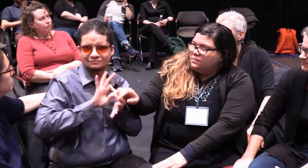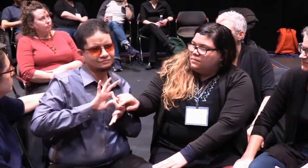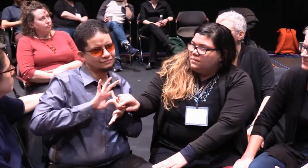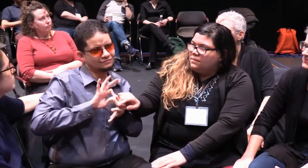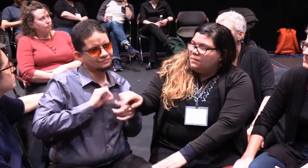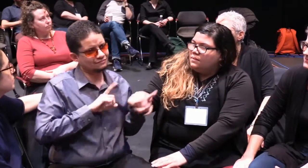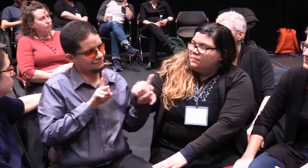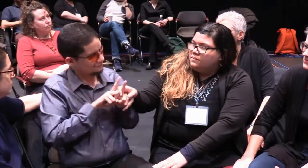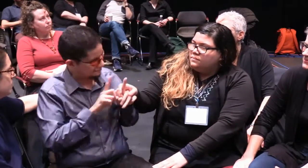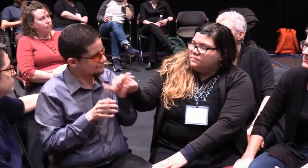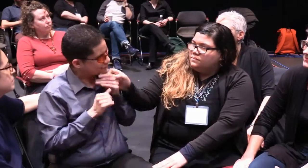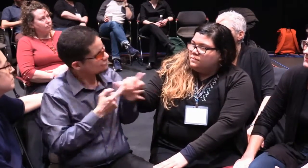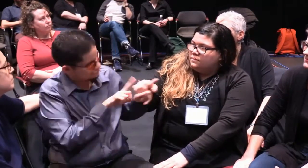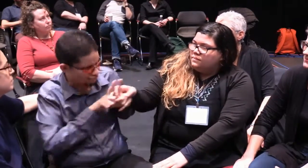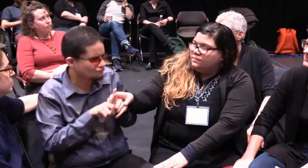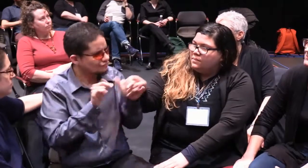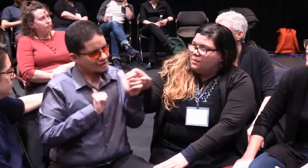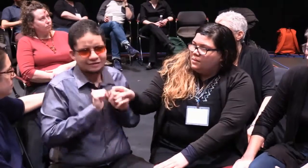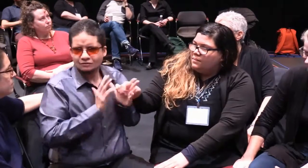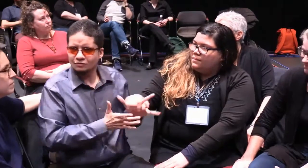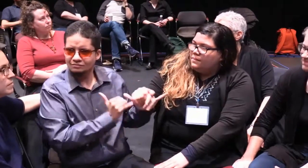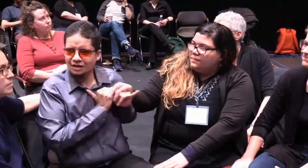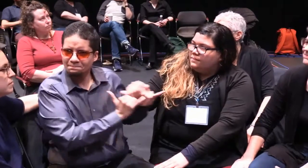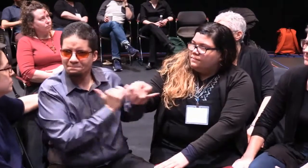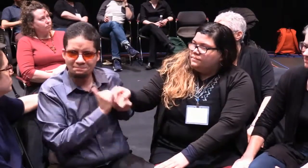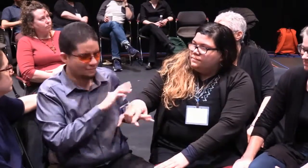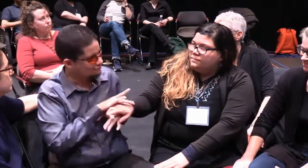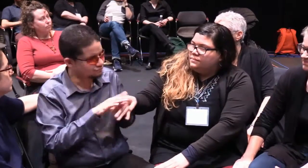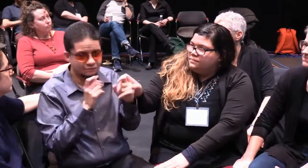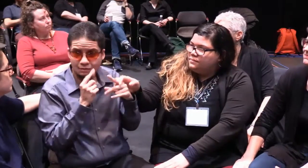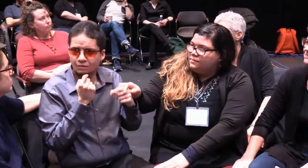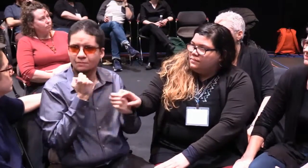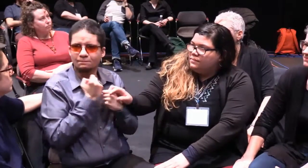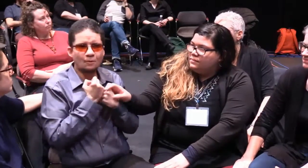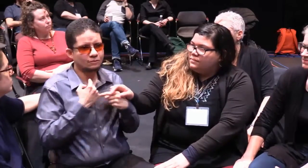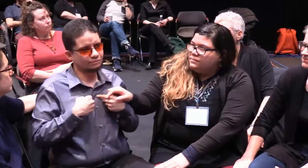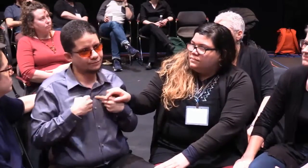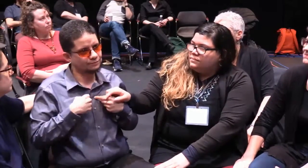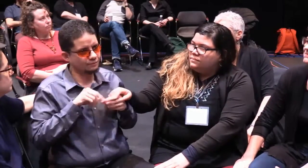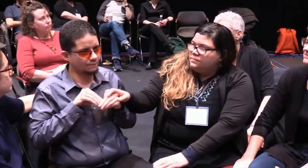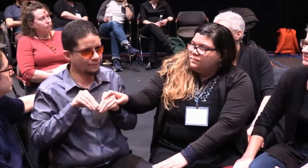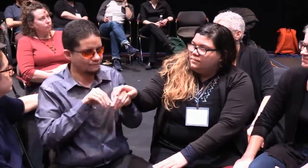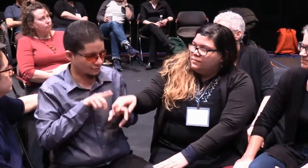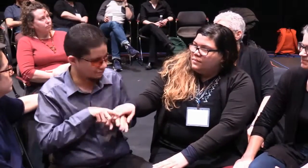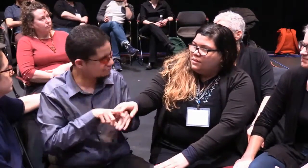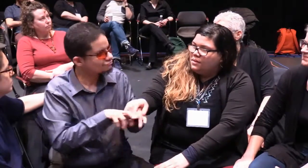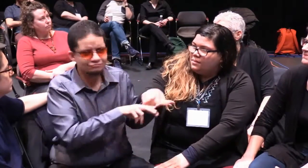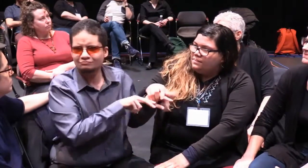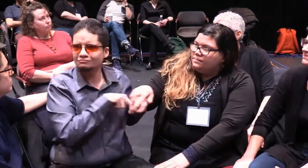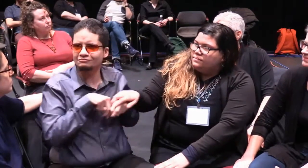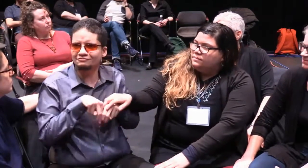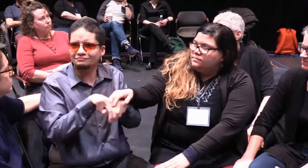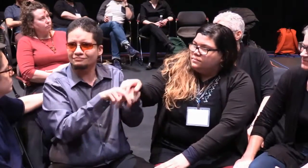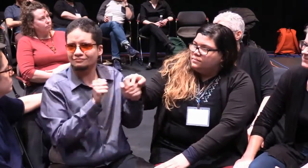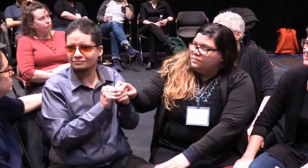And we had to make changes to the stage so that it was safe. But I had support